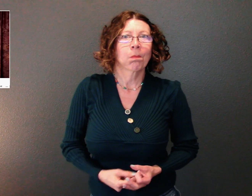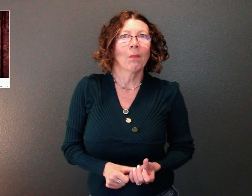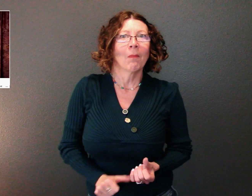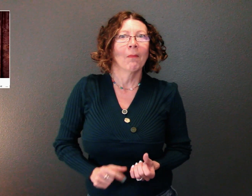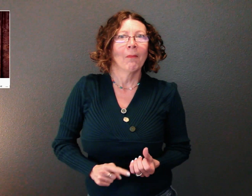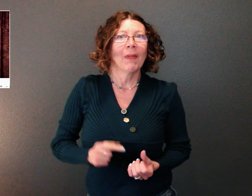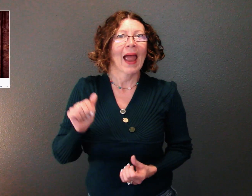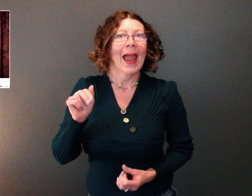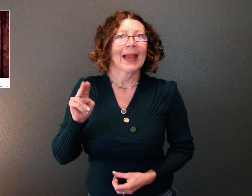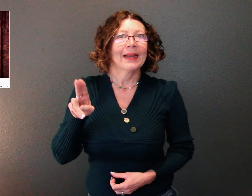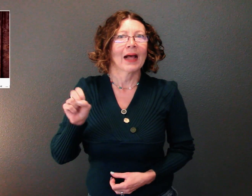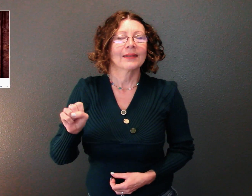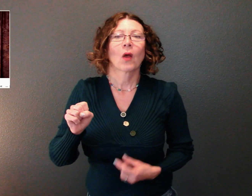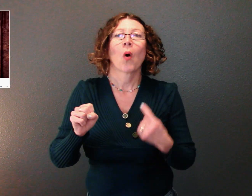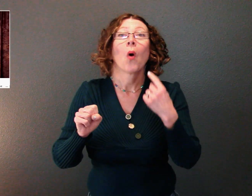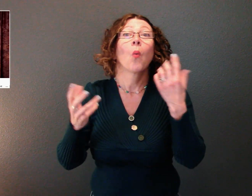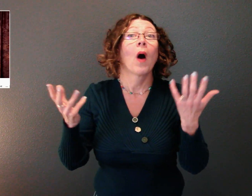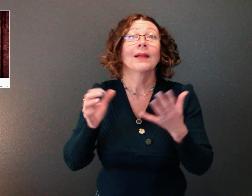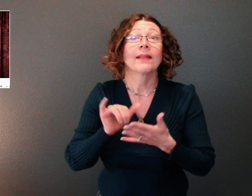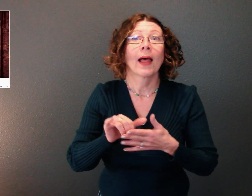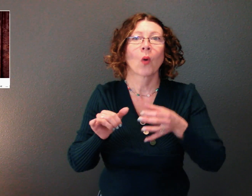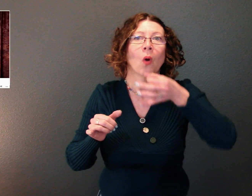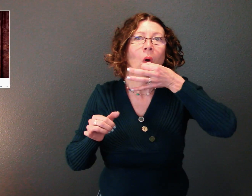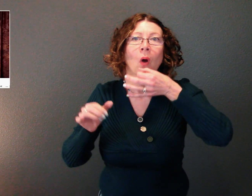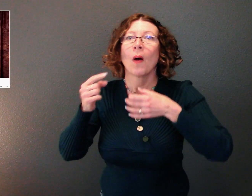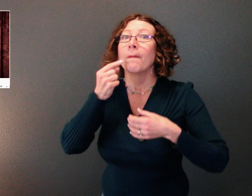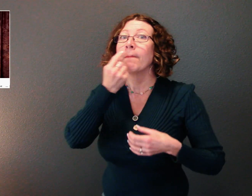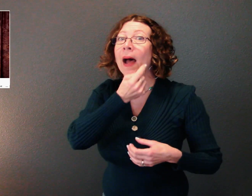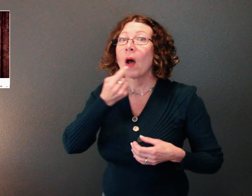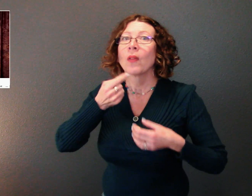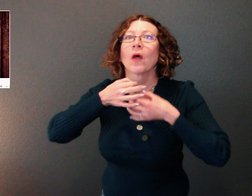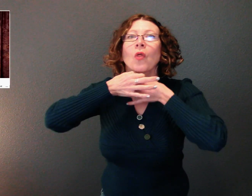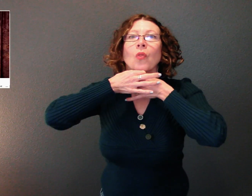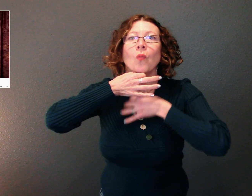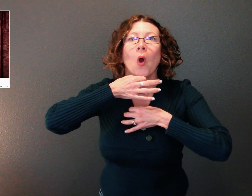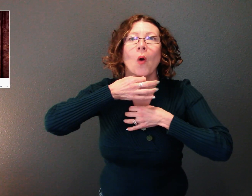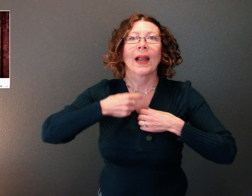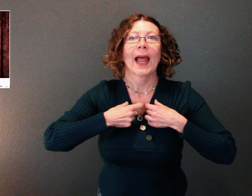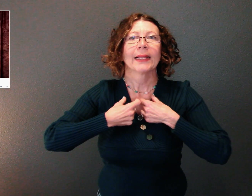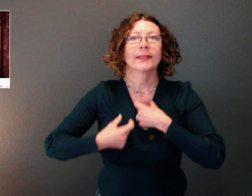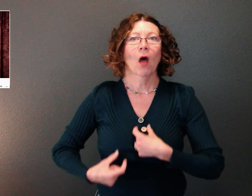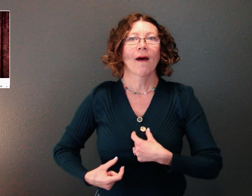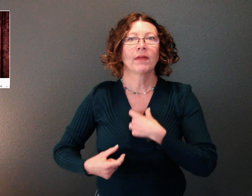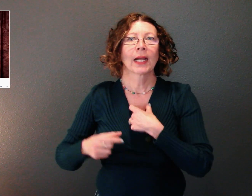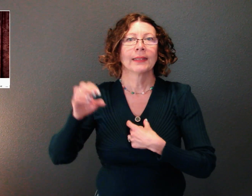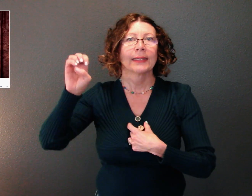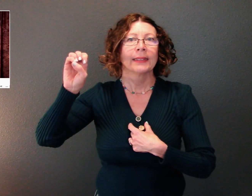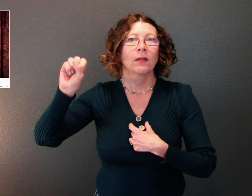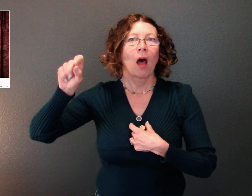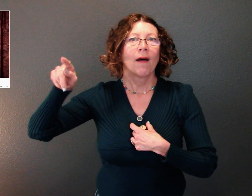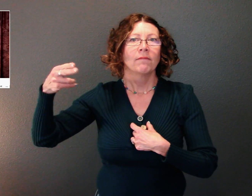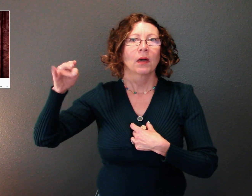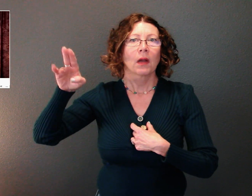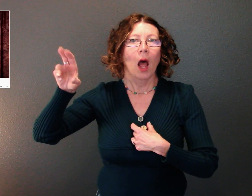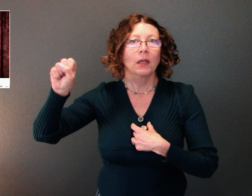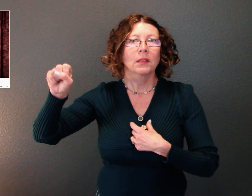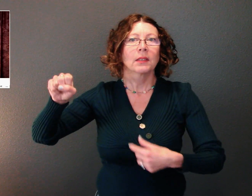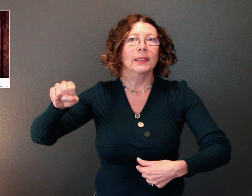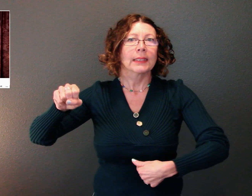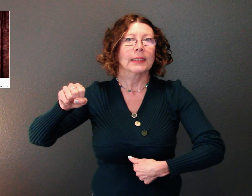alimentary canal consists of an oral cavity, a throat, an esophagus, a stomach, small intestines, and